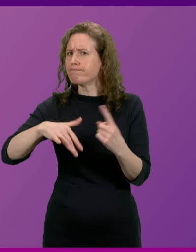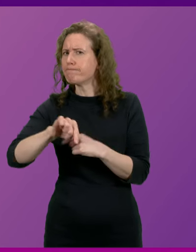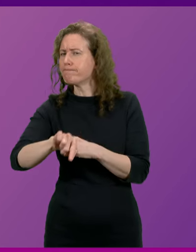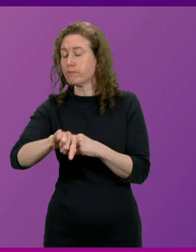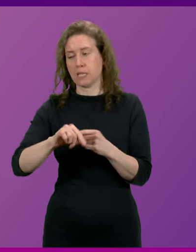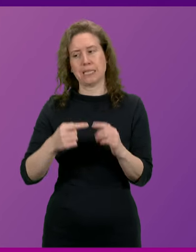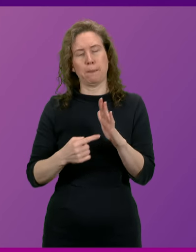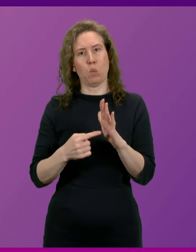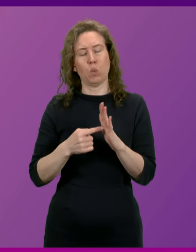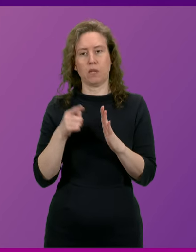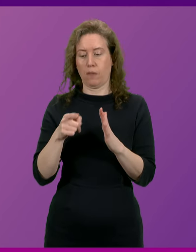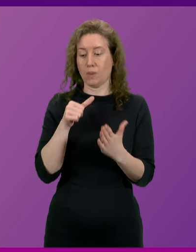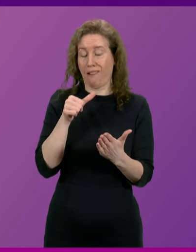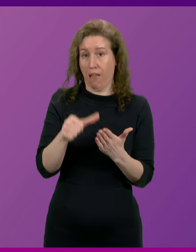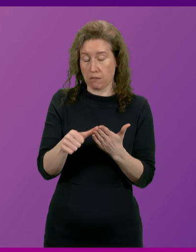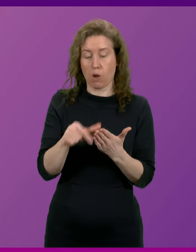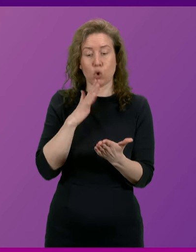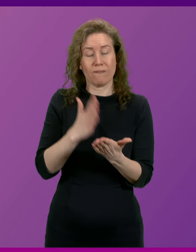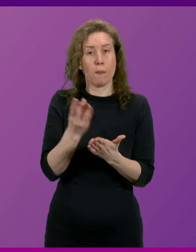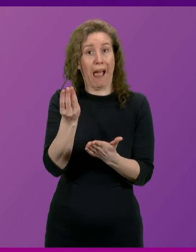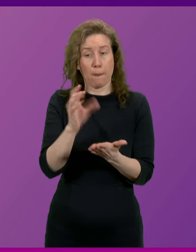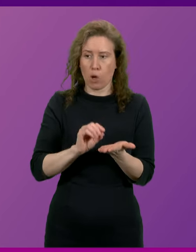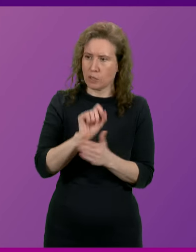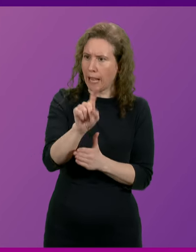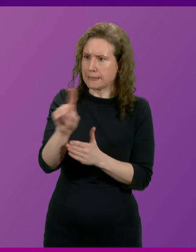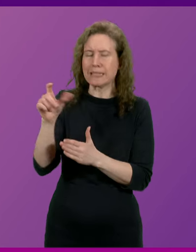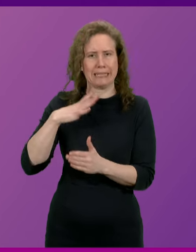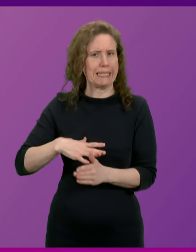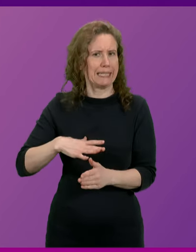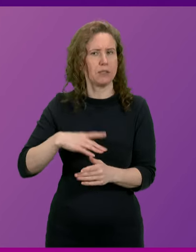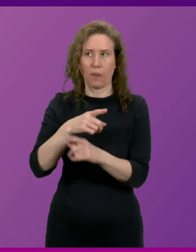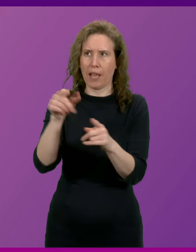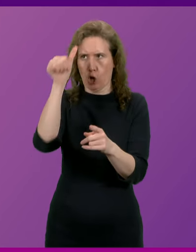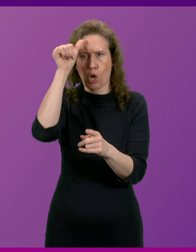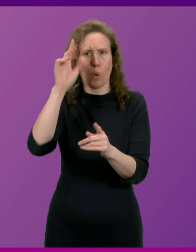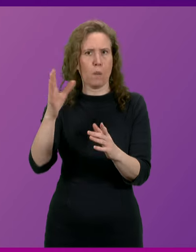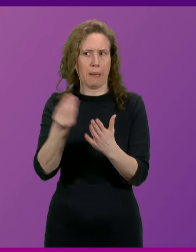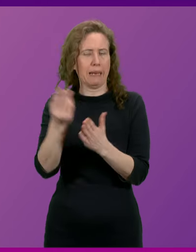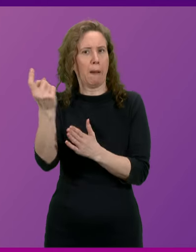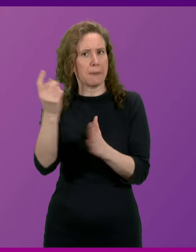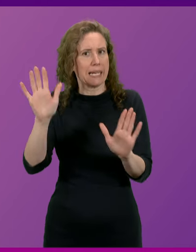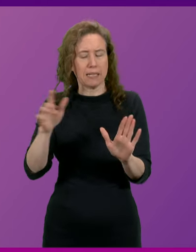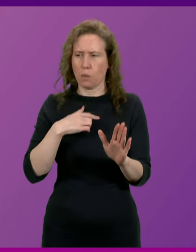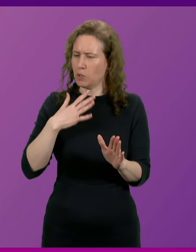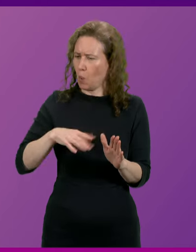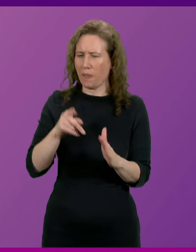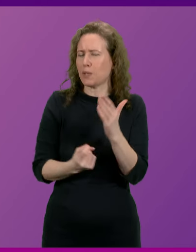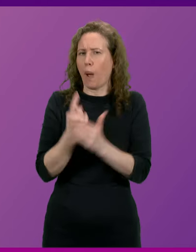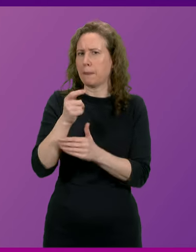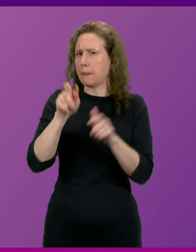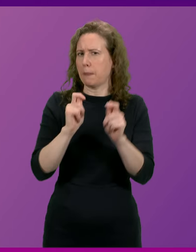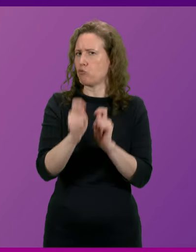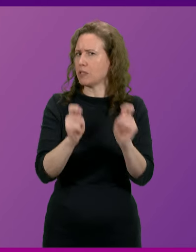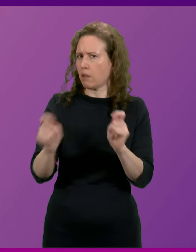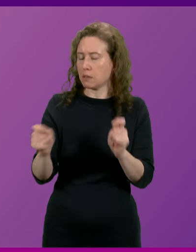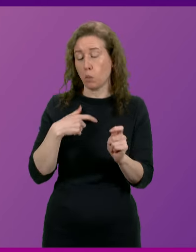important that those grant letters get out the door as soon as possible so that the situation that Daniel Johnson mentions does not transpire. So we will take a look at